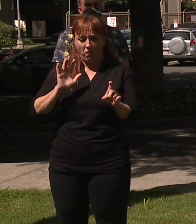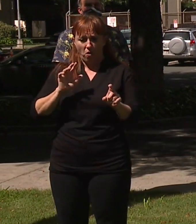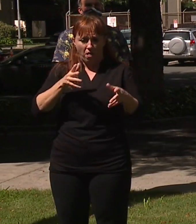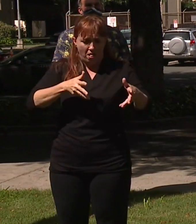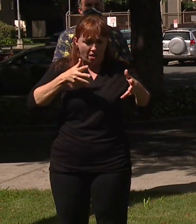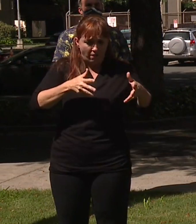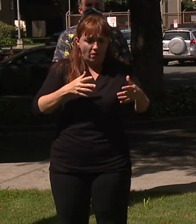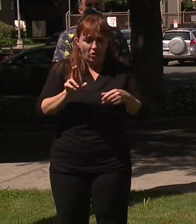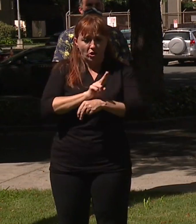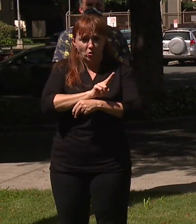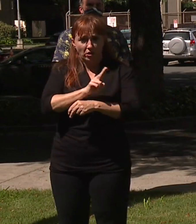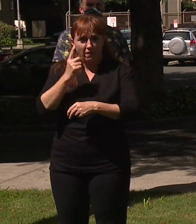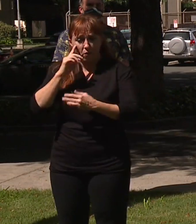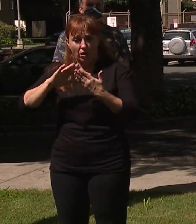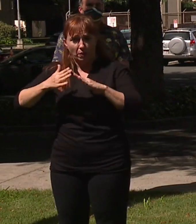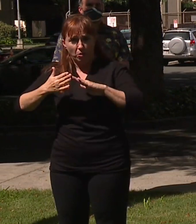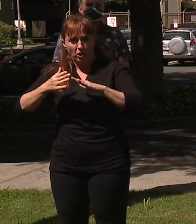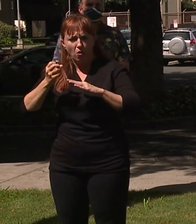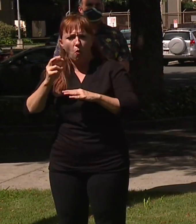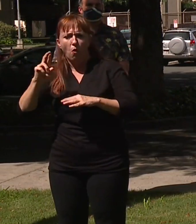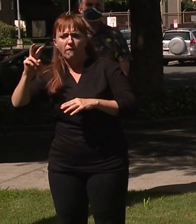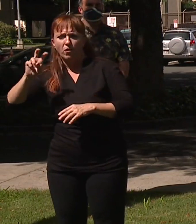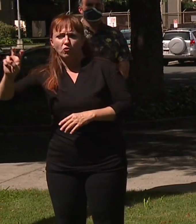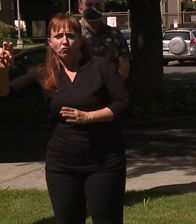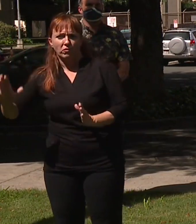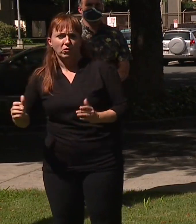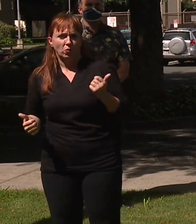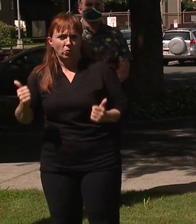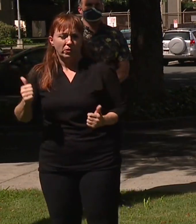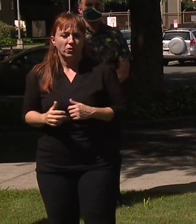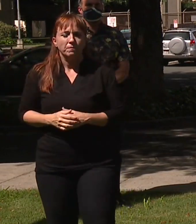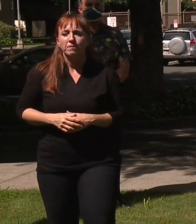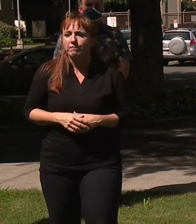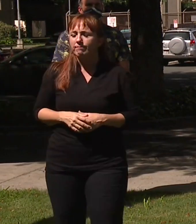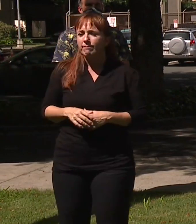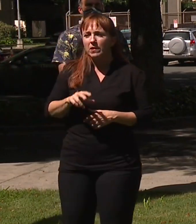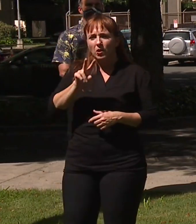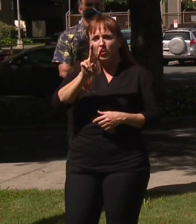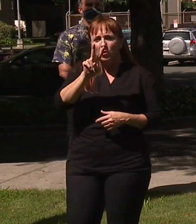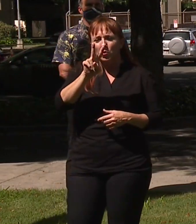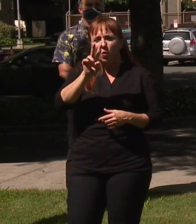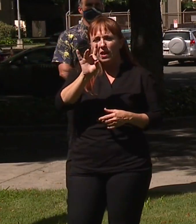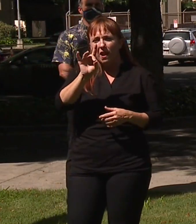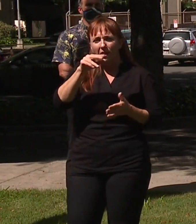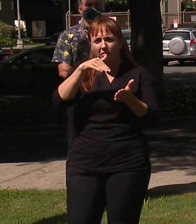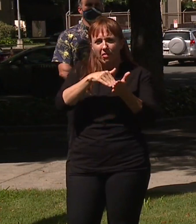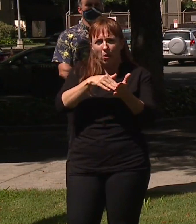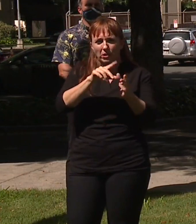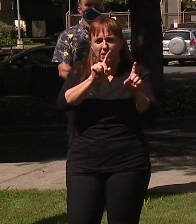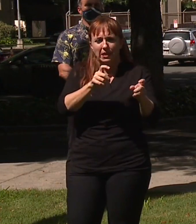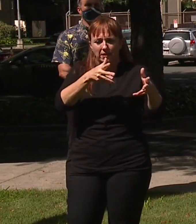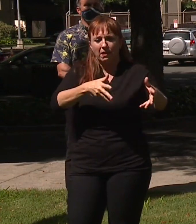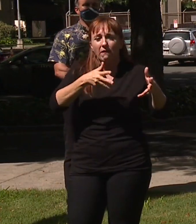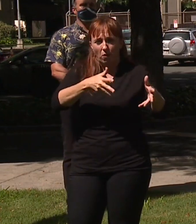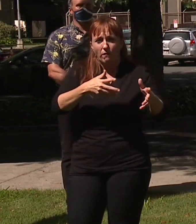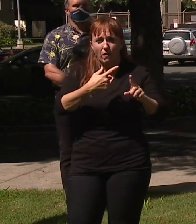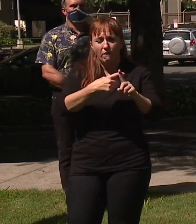travelers. You know, there's a good question, Sarah. So we have about, I think it's 28,000 tests left. And